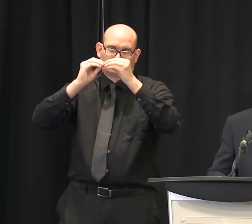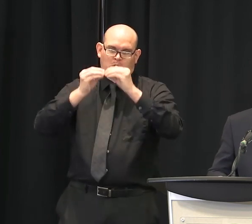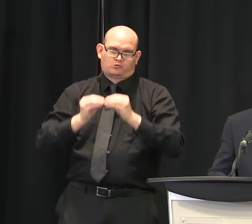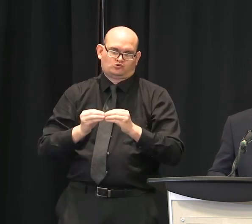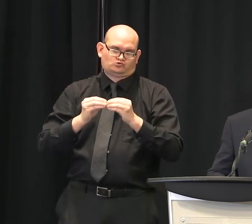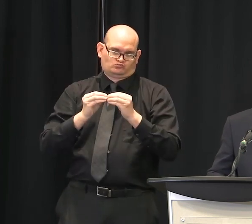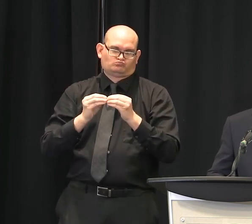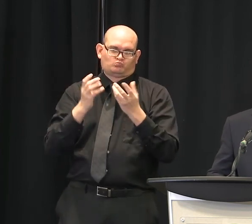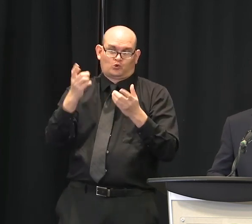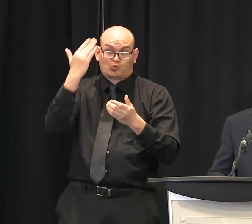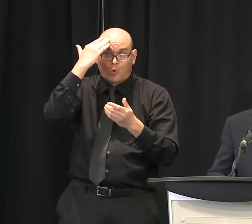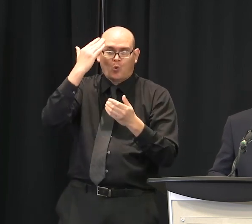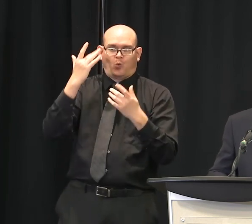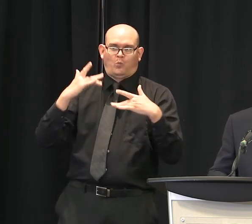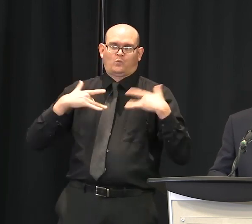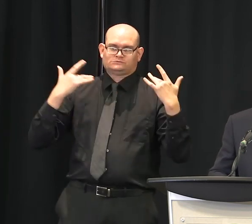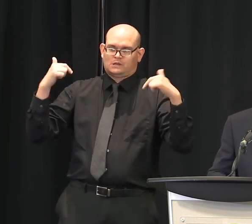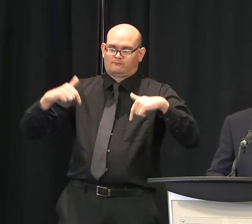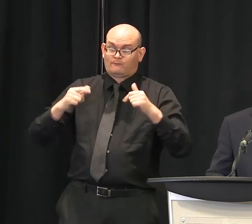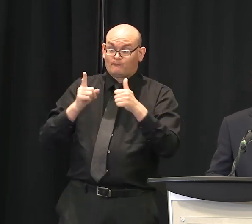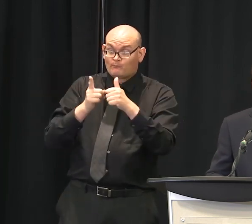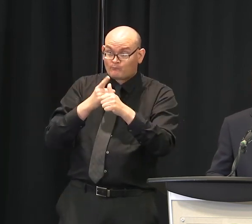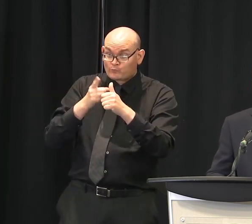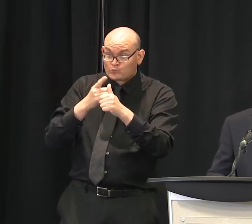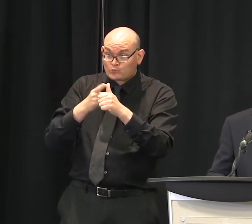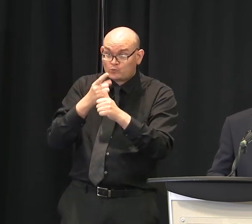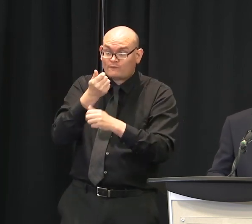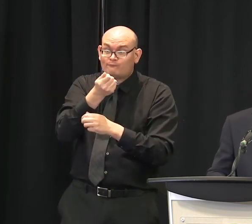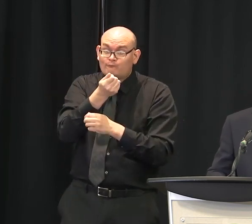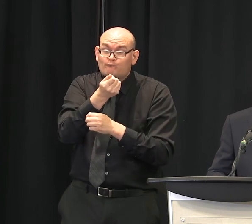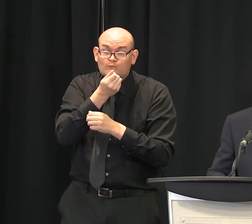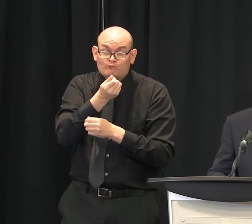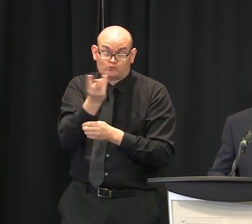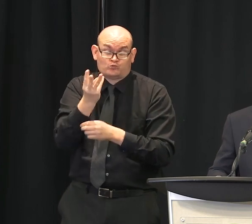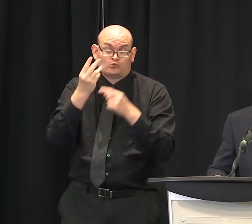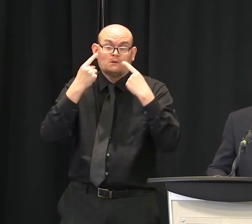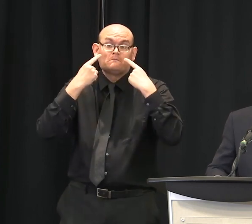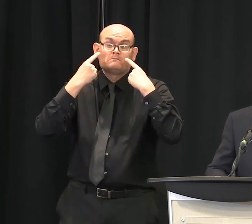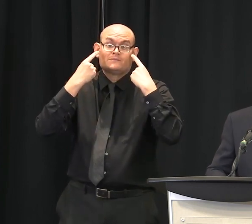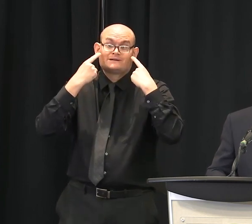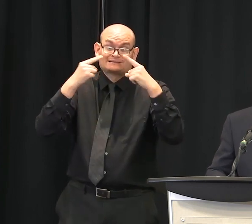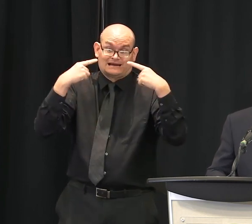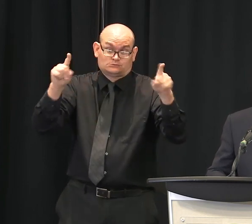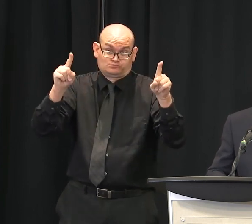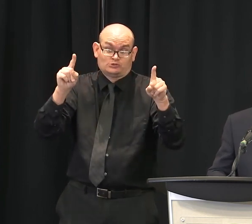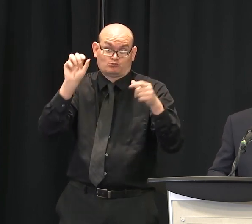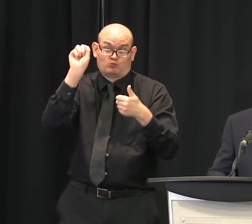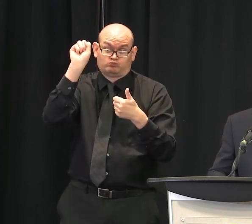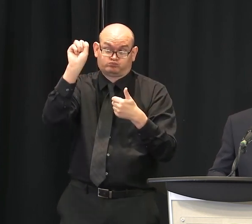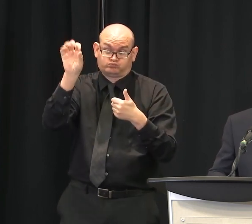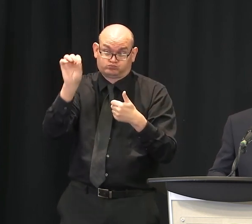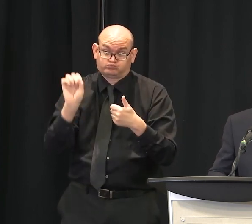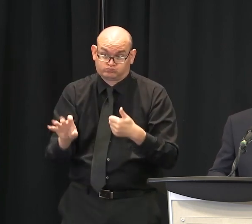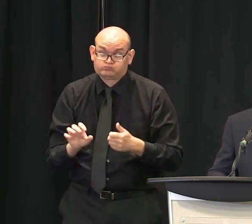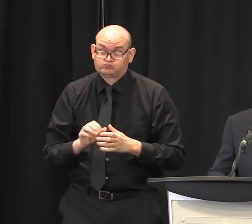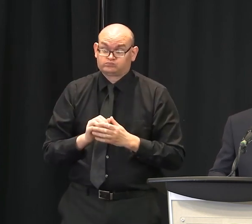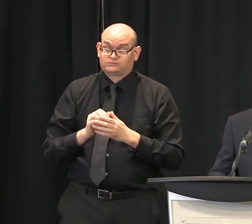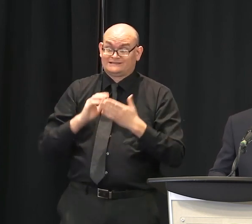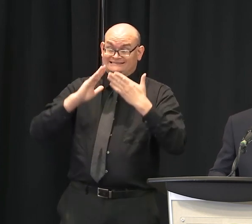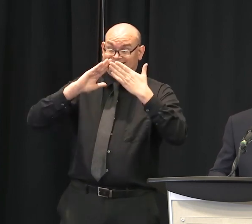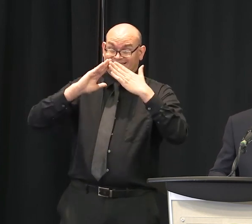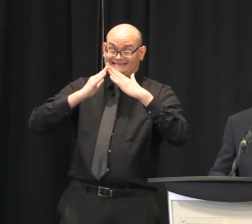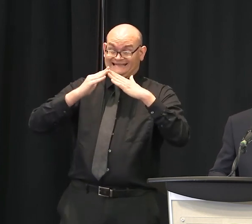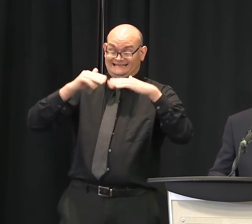First up, though, I do want to make a few announcements very briefly, some changes in the city. As we know, statewide, you're seeing more